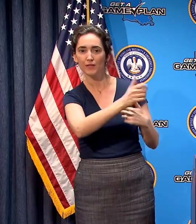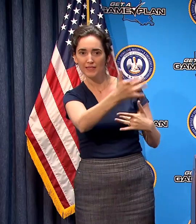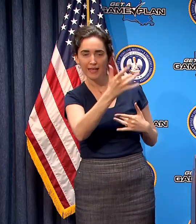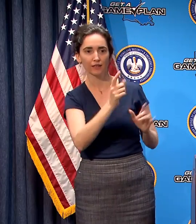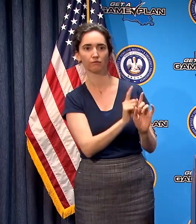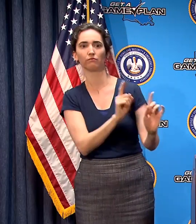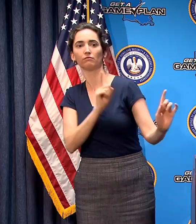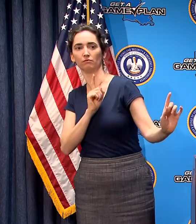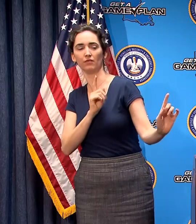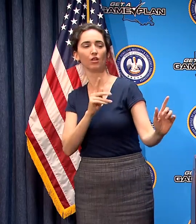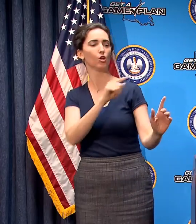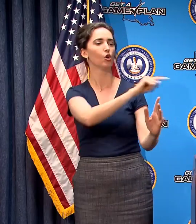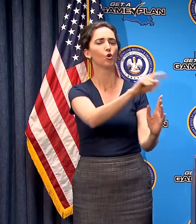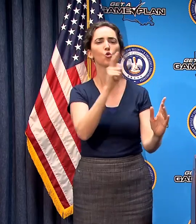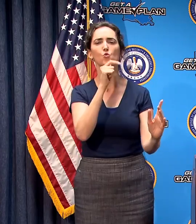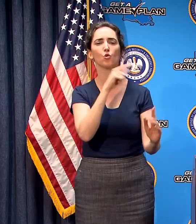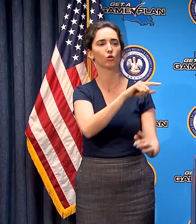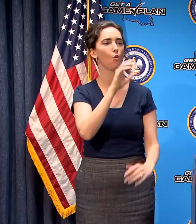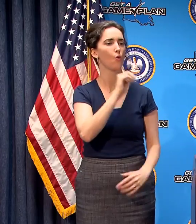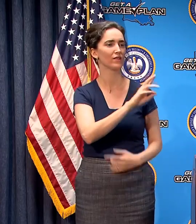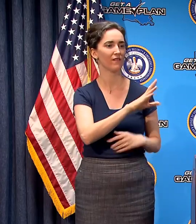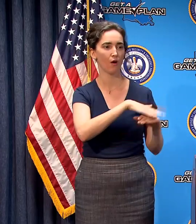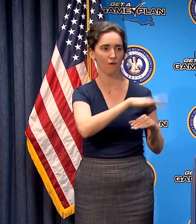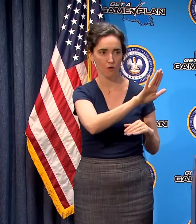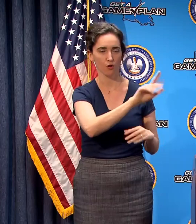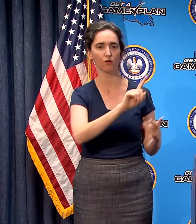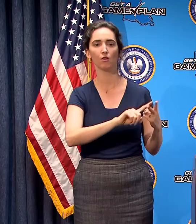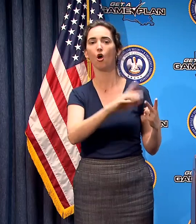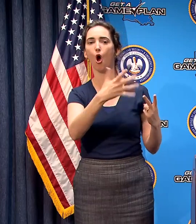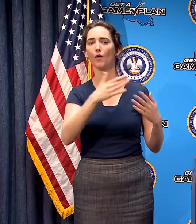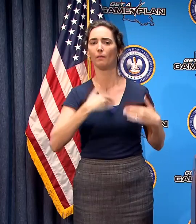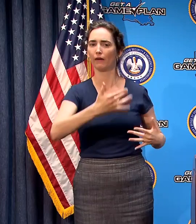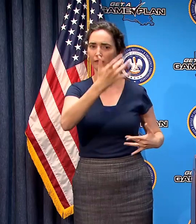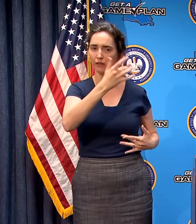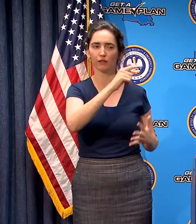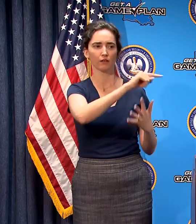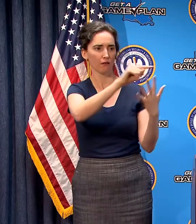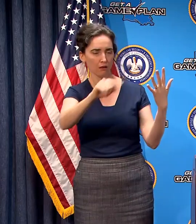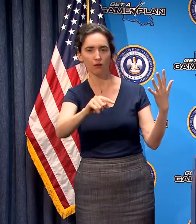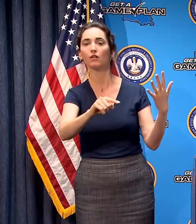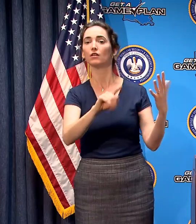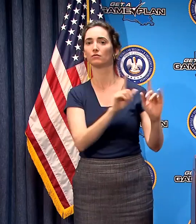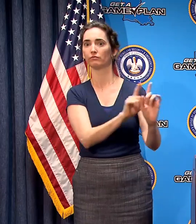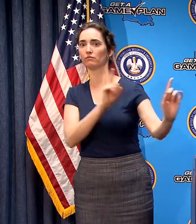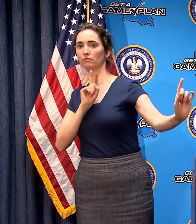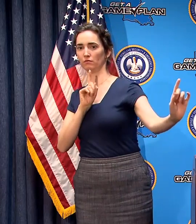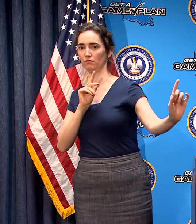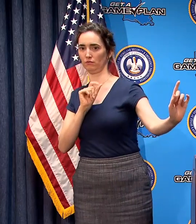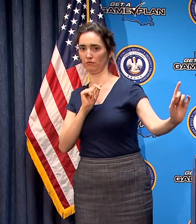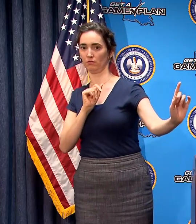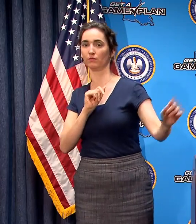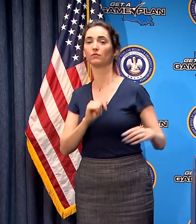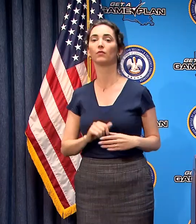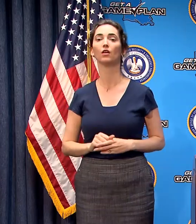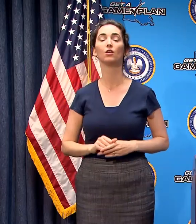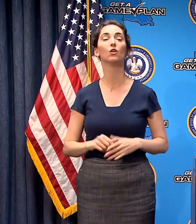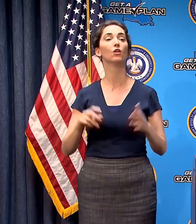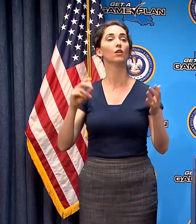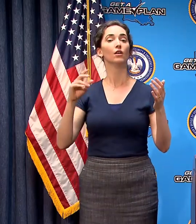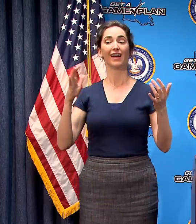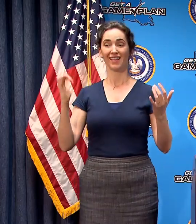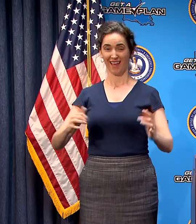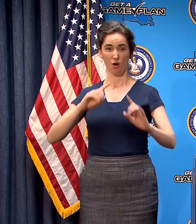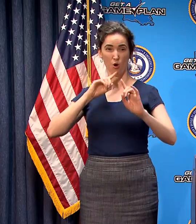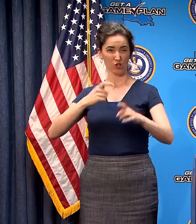65 and older and those who have underlying chronic health conditions so this order will close additional non-essential